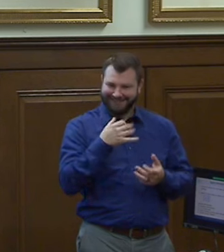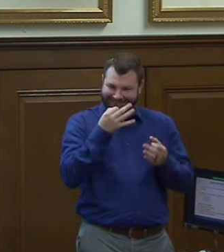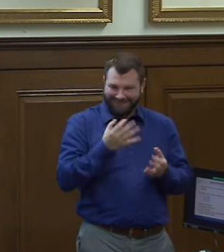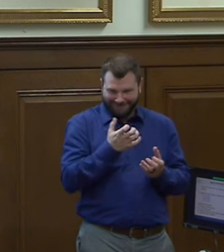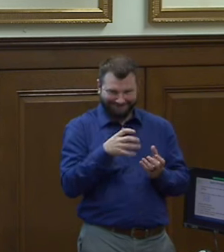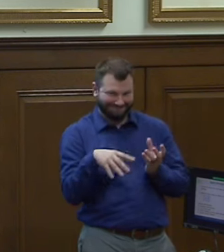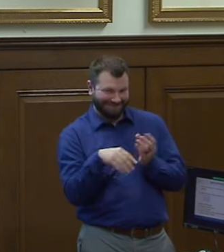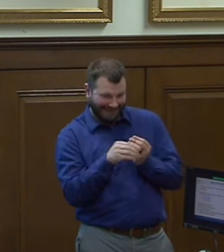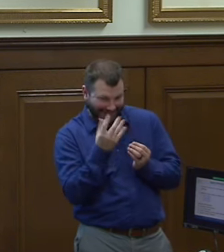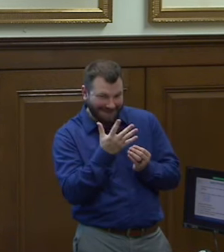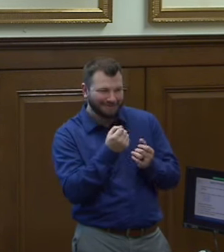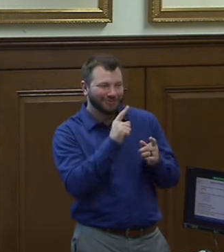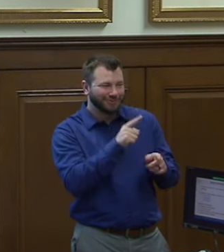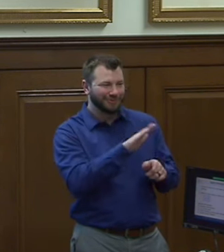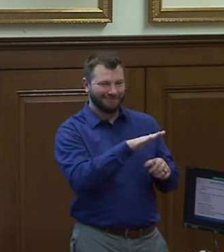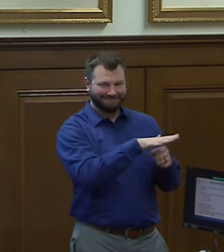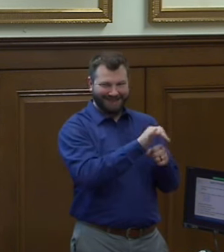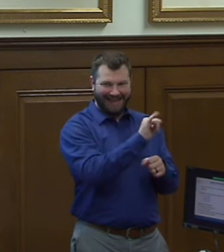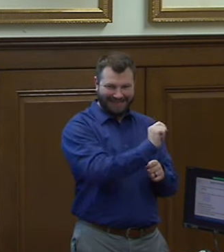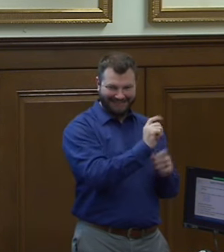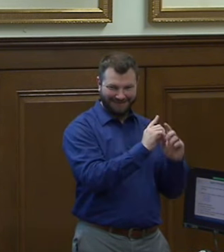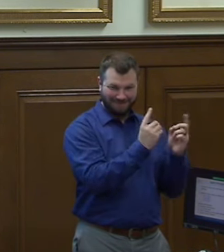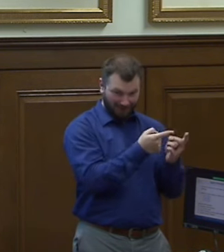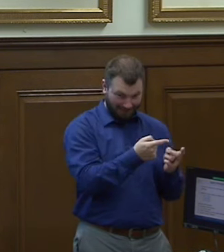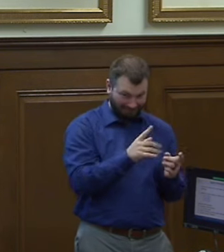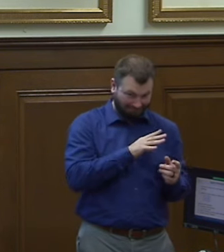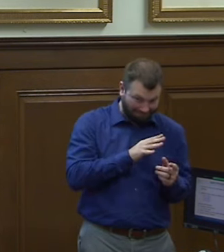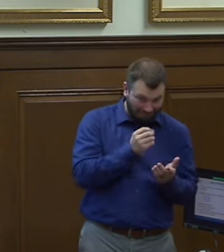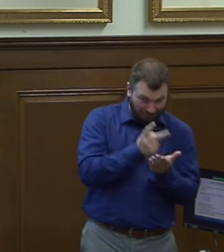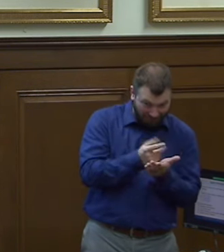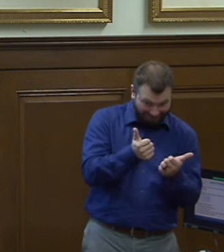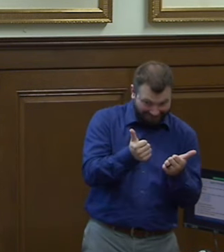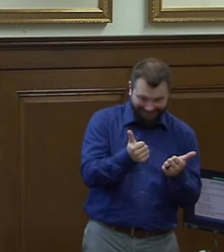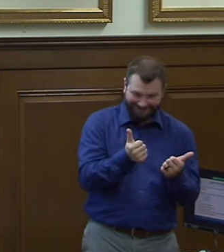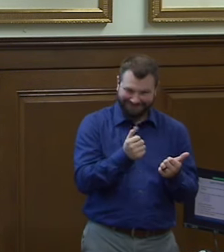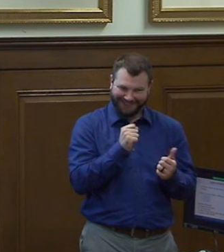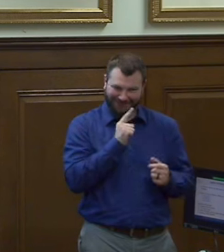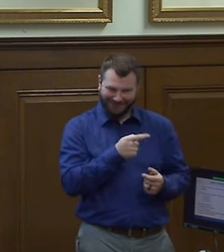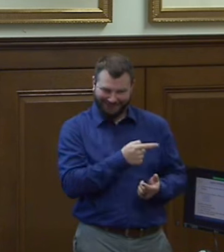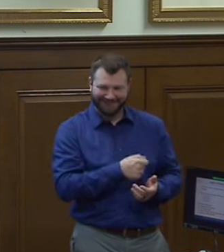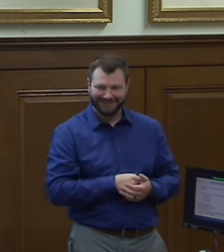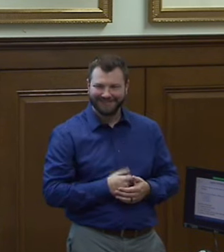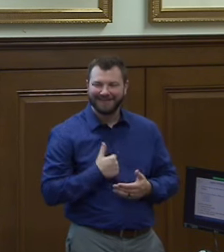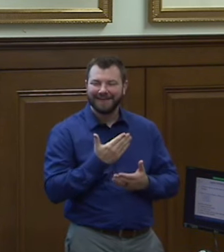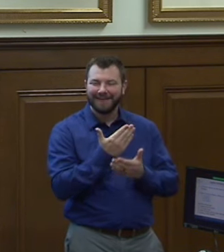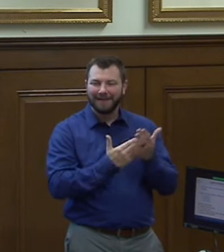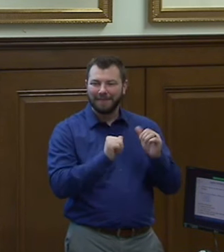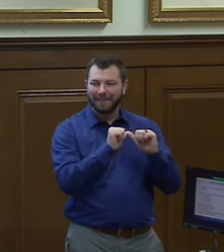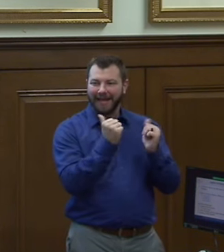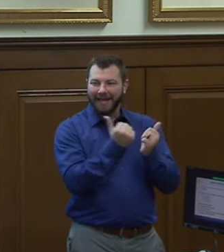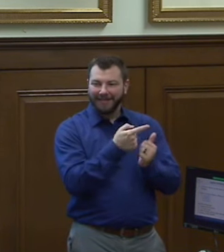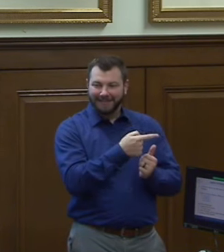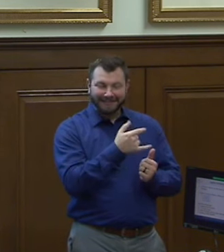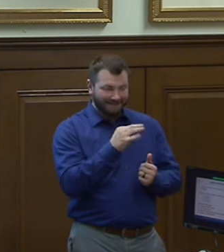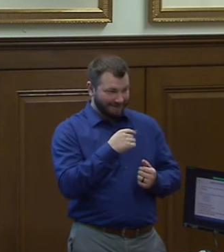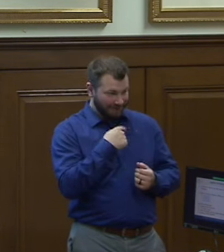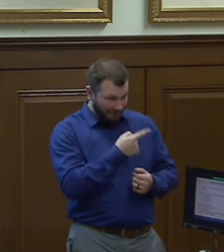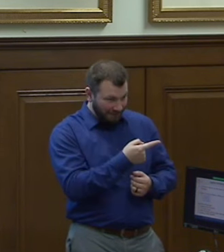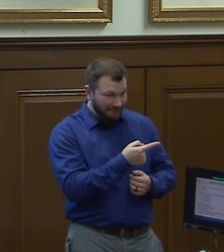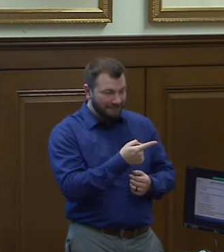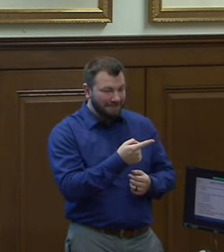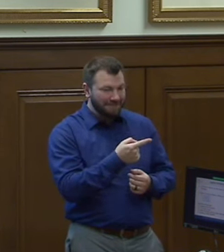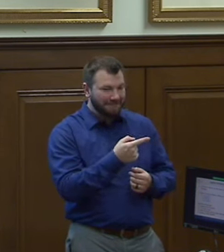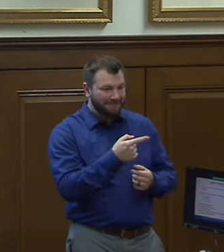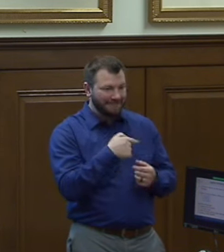disclaimer say make sure your it is okay with that we've had agencies when we tell them they've told us